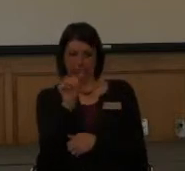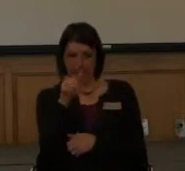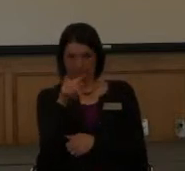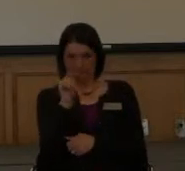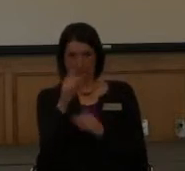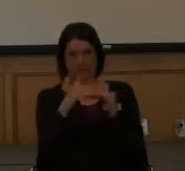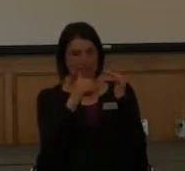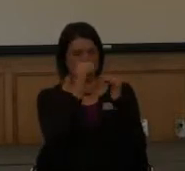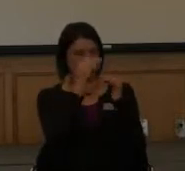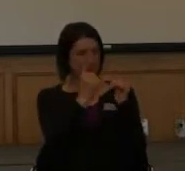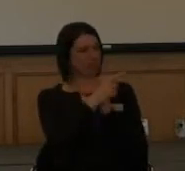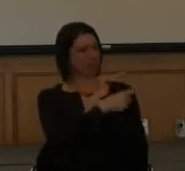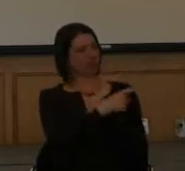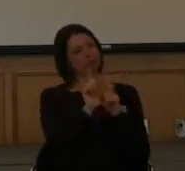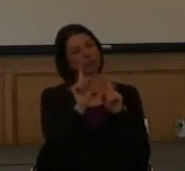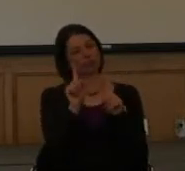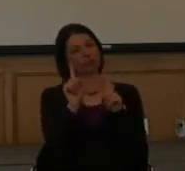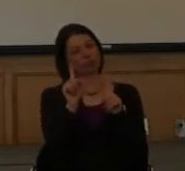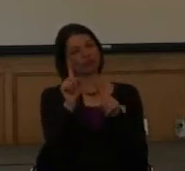at the university.